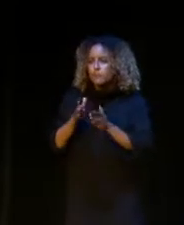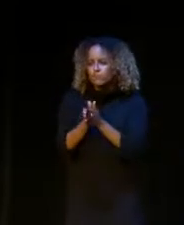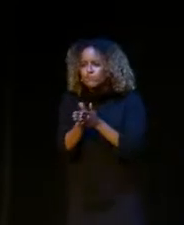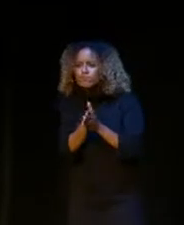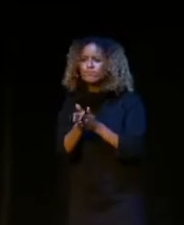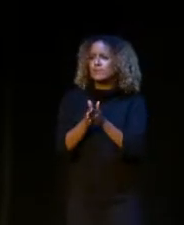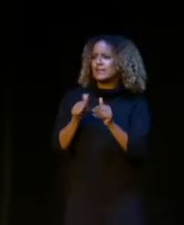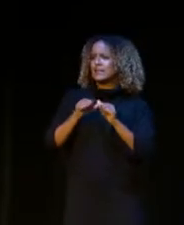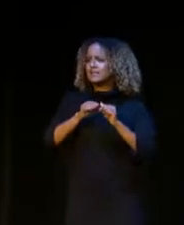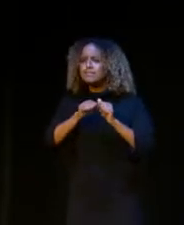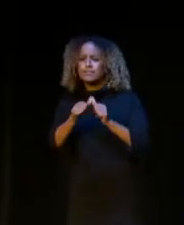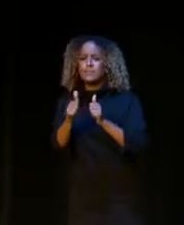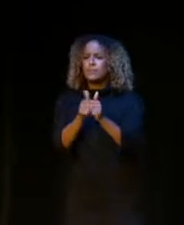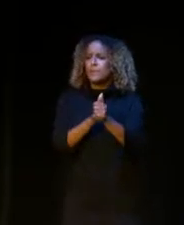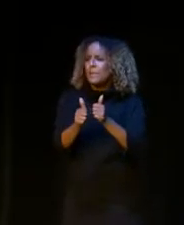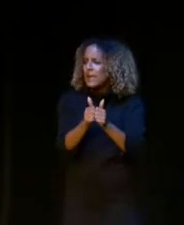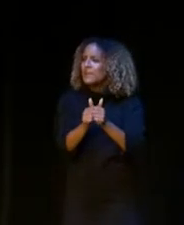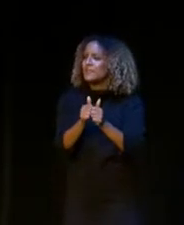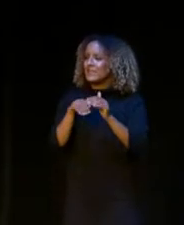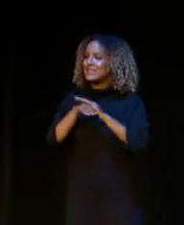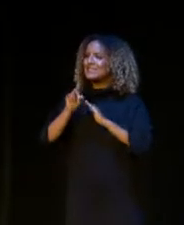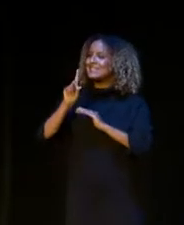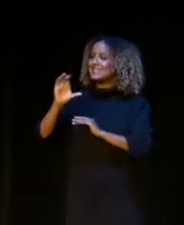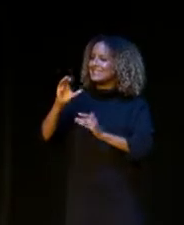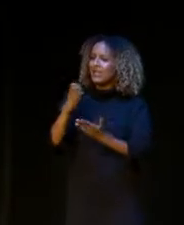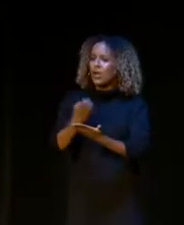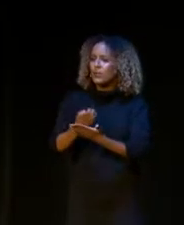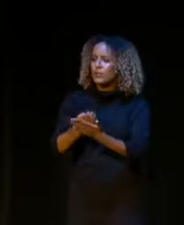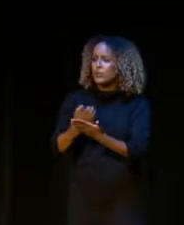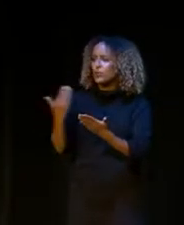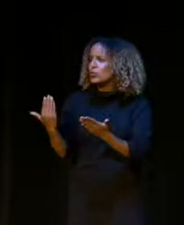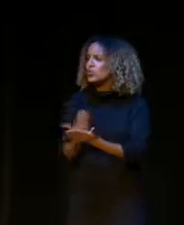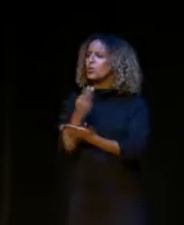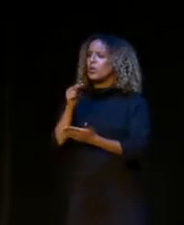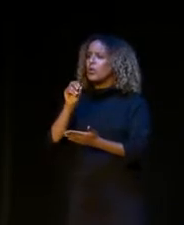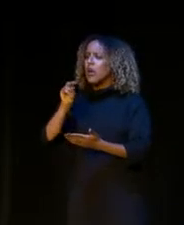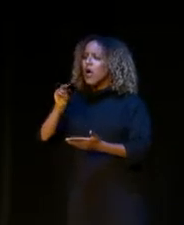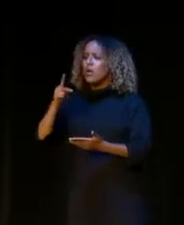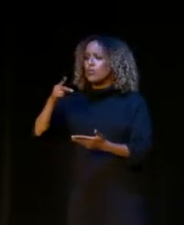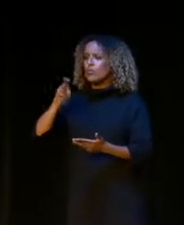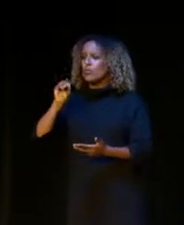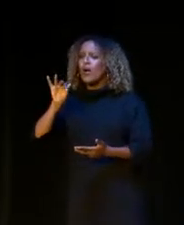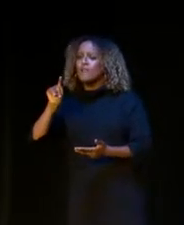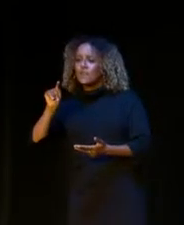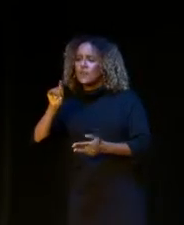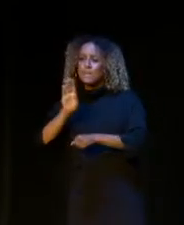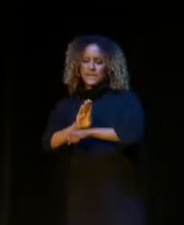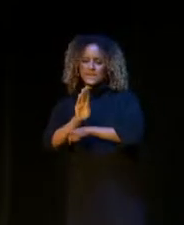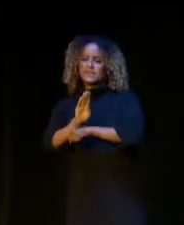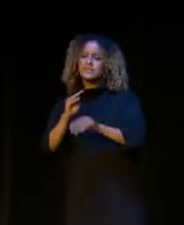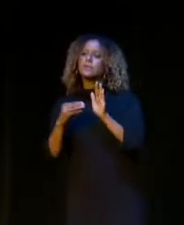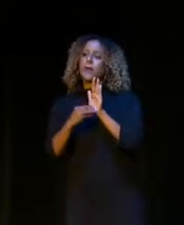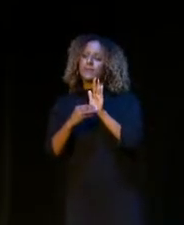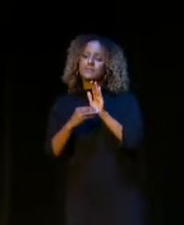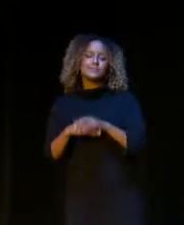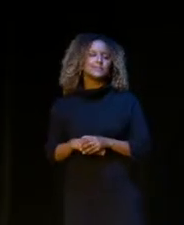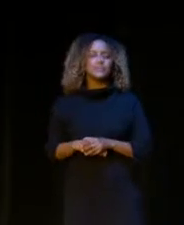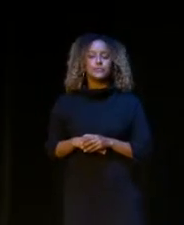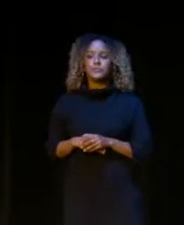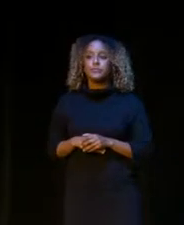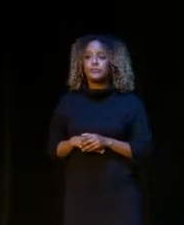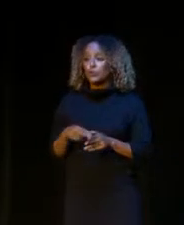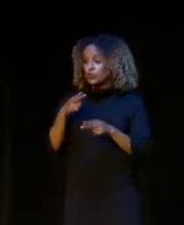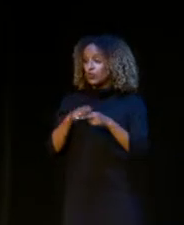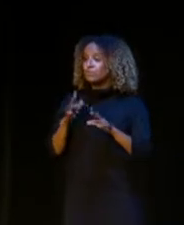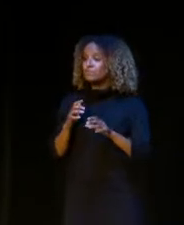in D.C.'s economy by embracing new nonprofit and for-profit business models. In